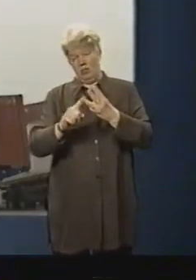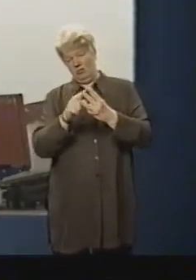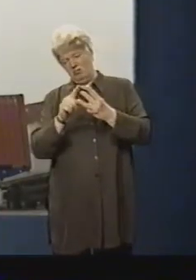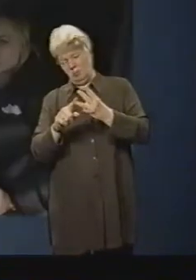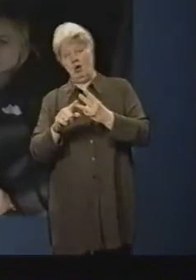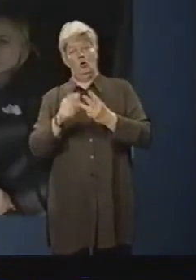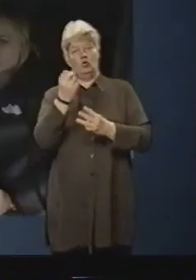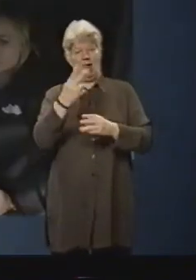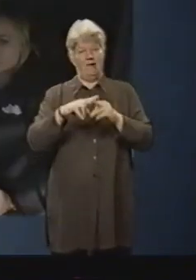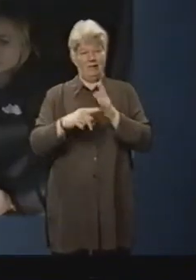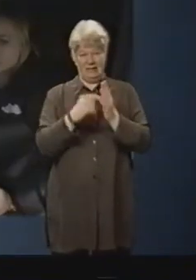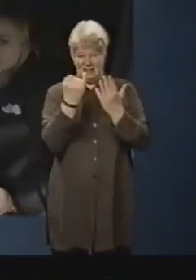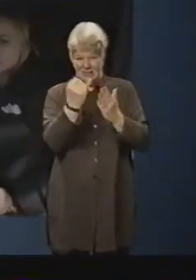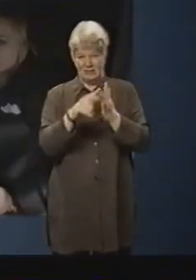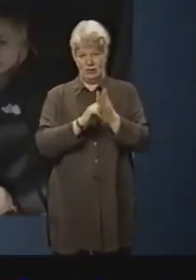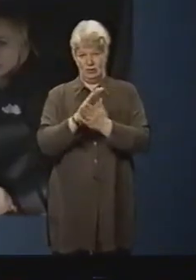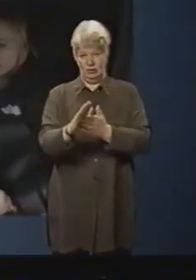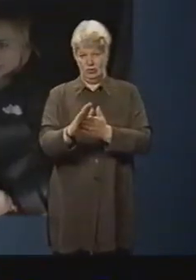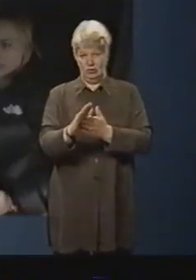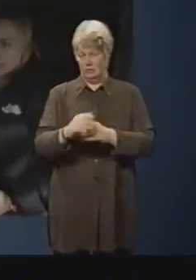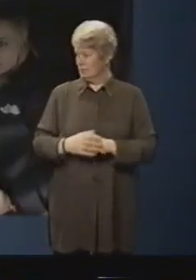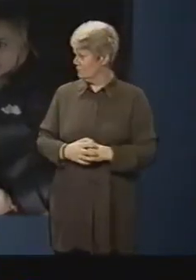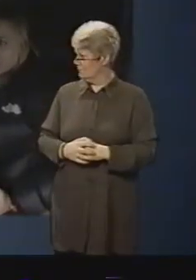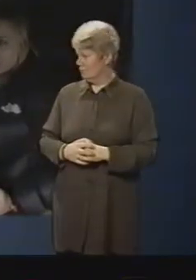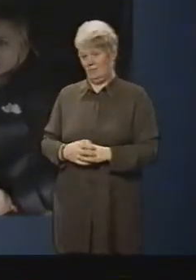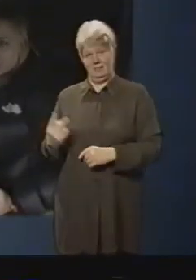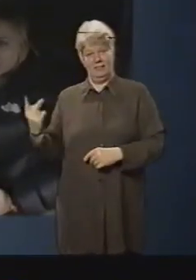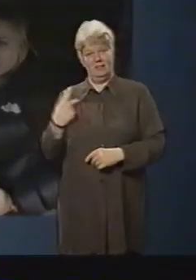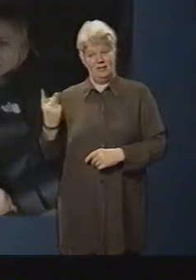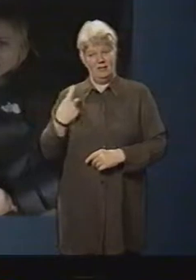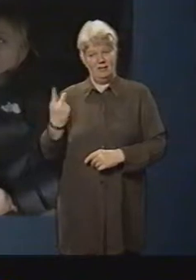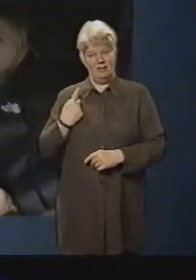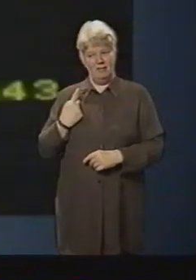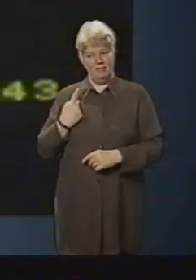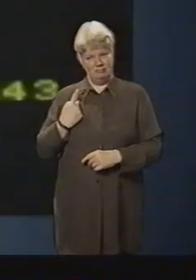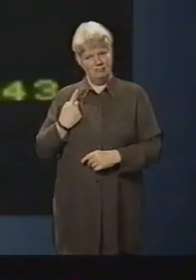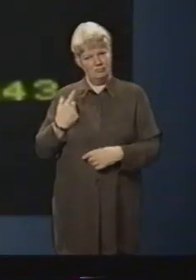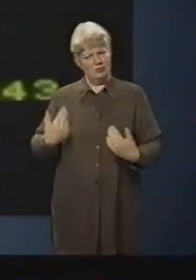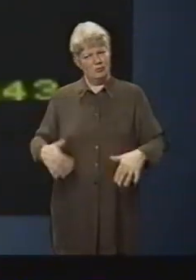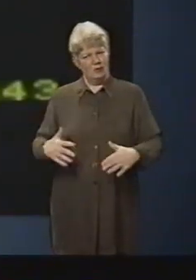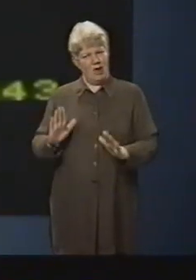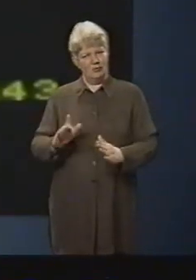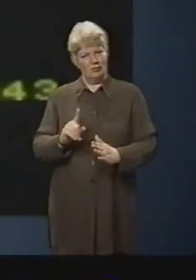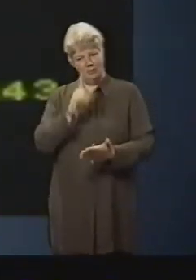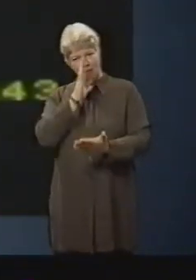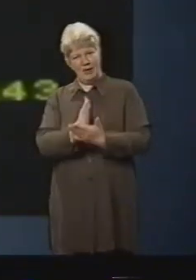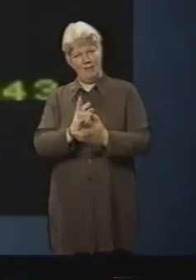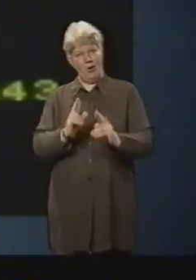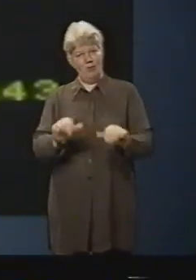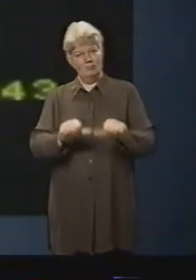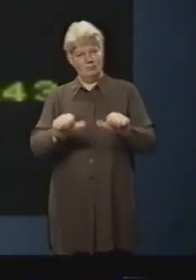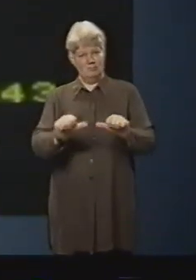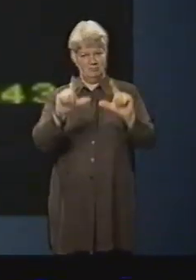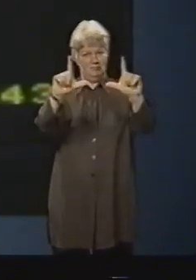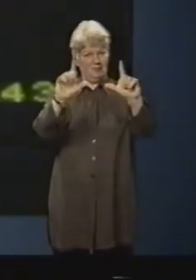6 inches. For Jimmy and me, it's a real question of putting our faith in technology. And so far it's not giving us